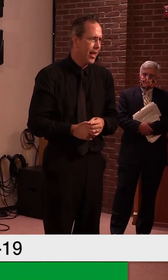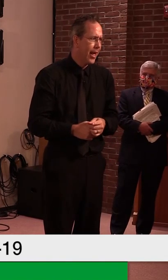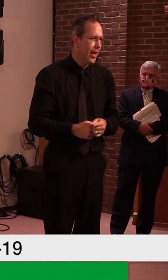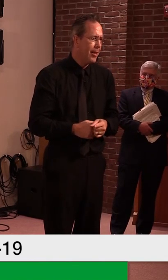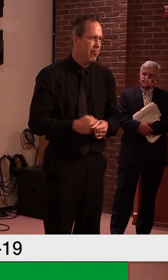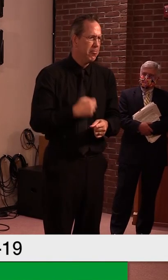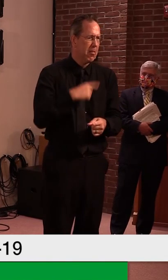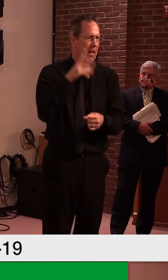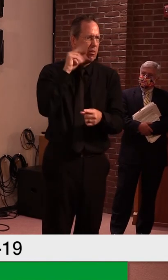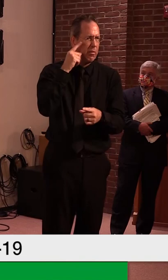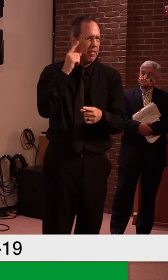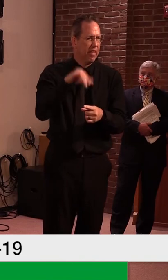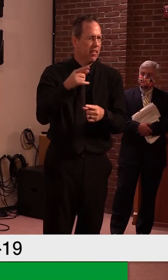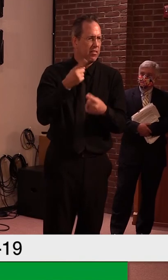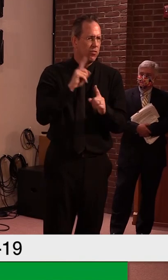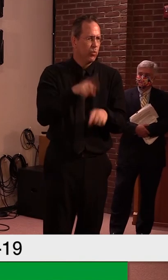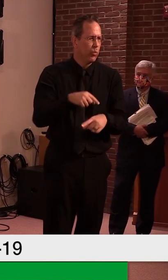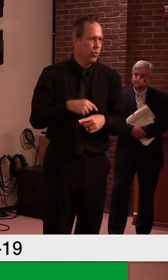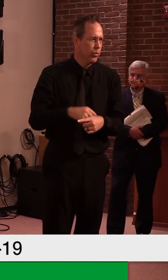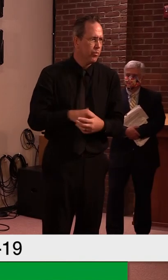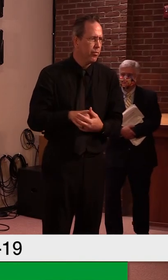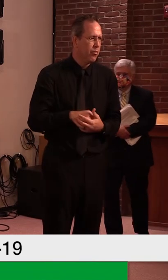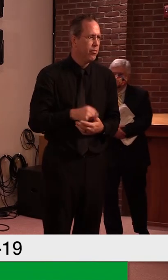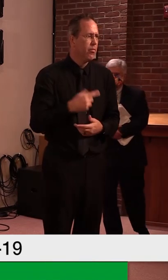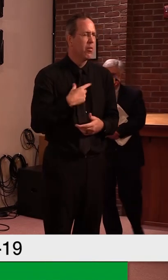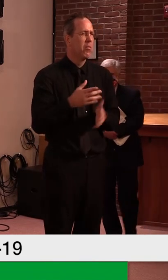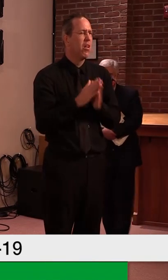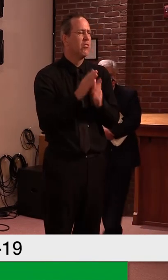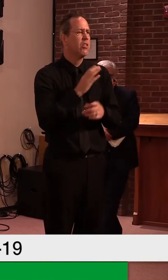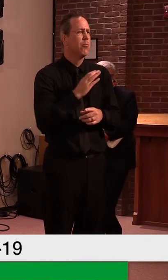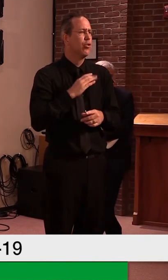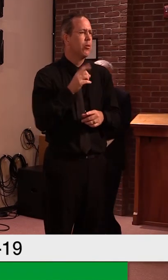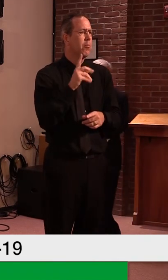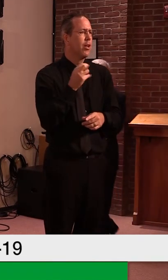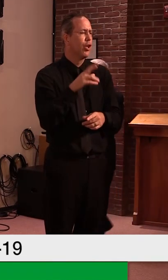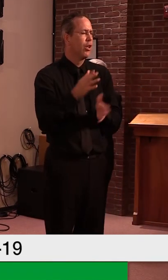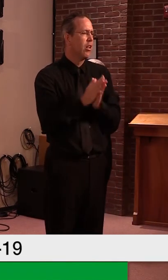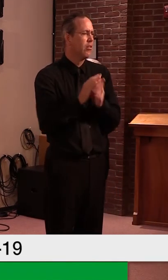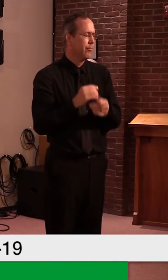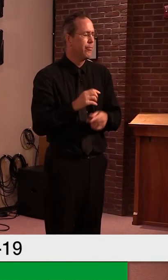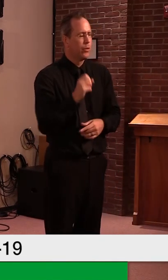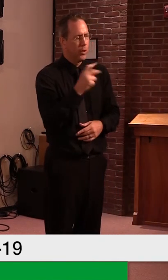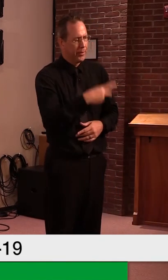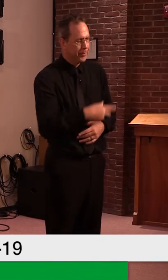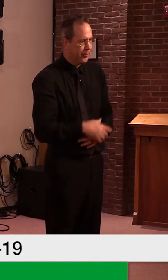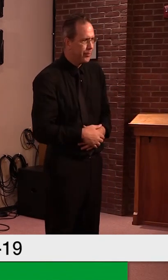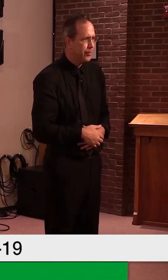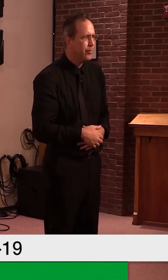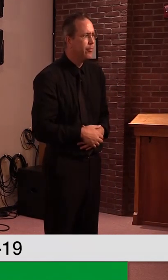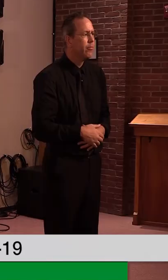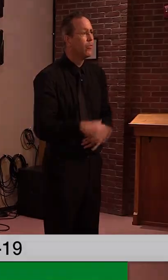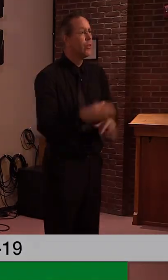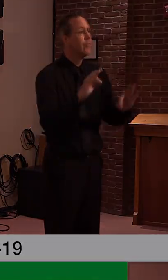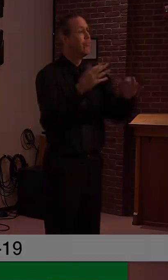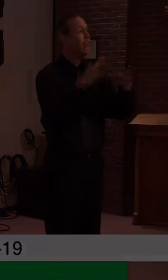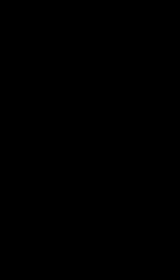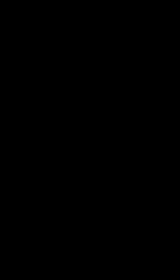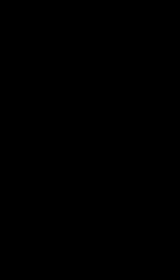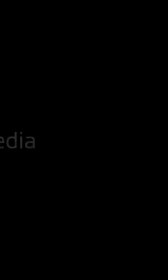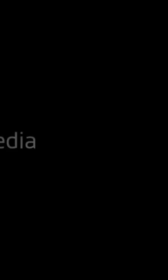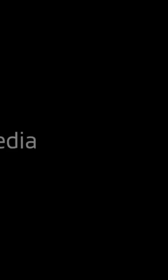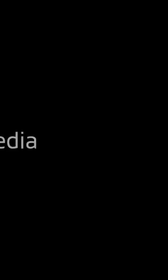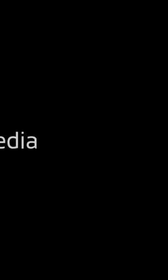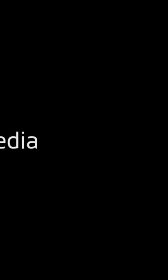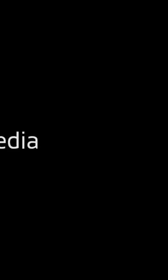That's it. Oh, great. Thank you all for tuning in, and, uh, we'll see you again on Friday.